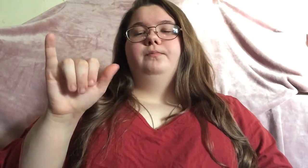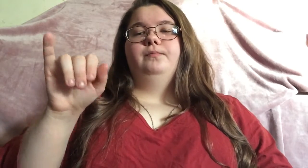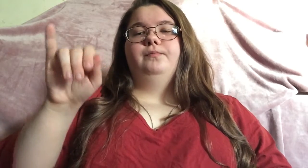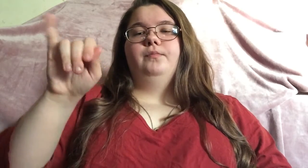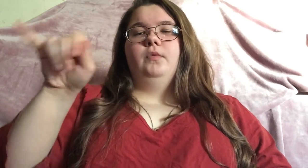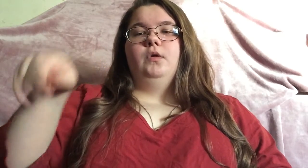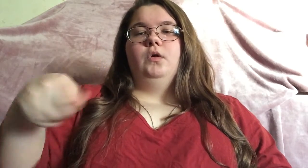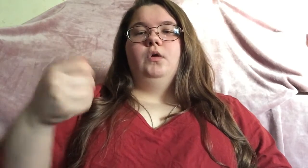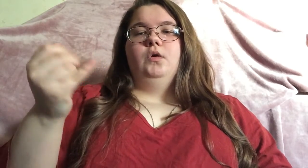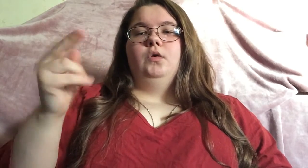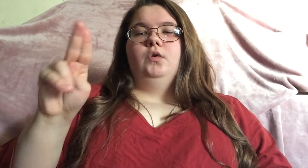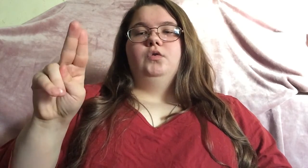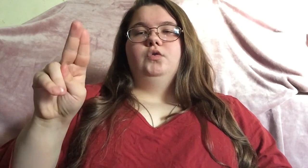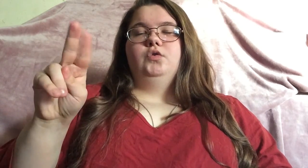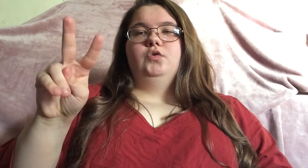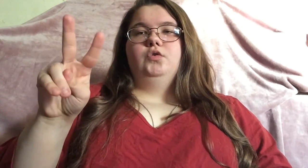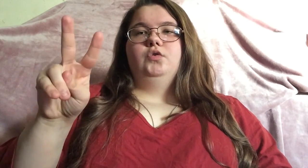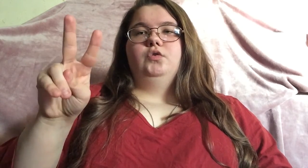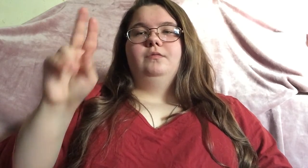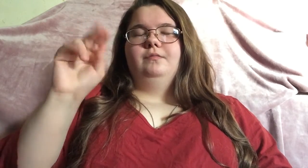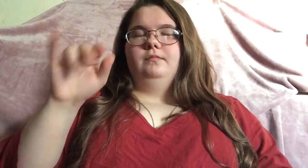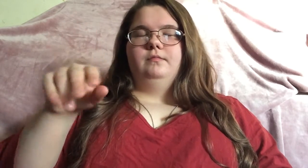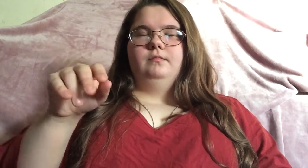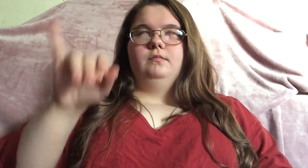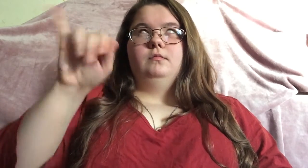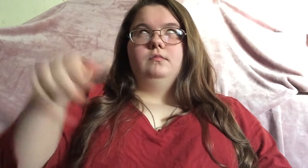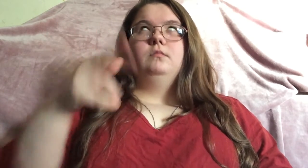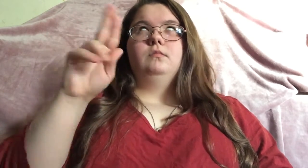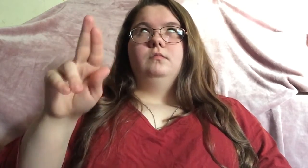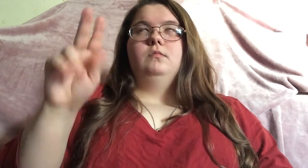June,